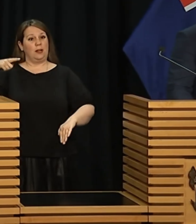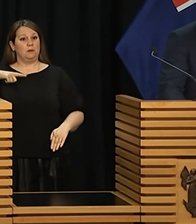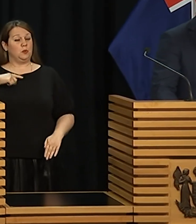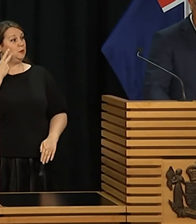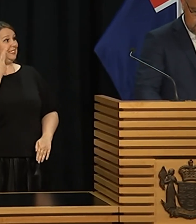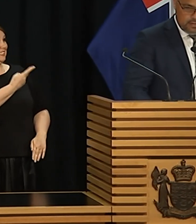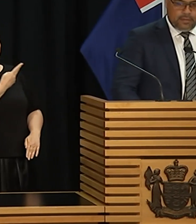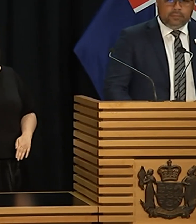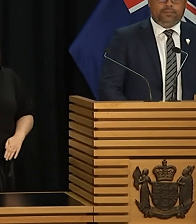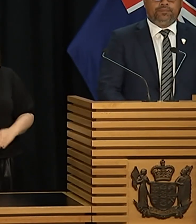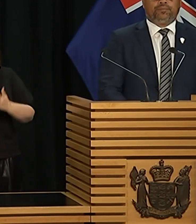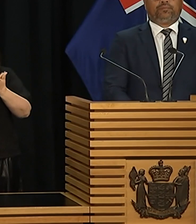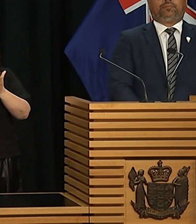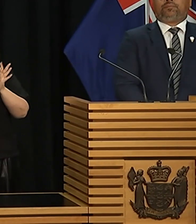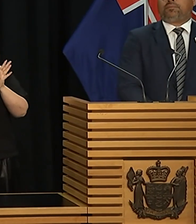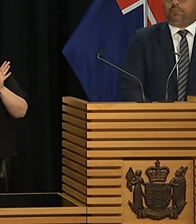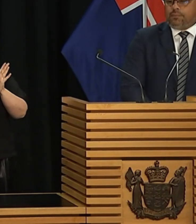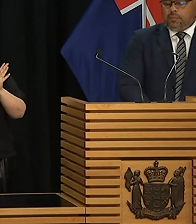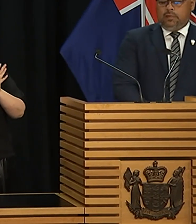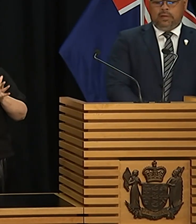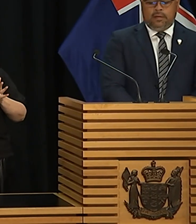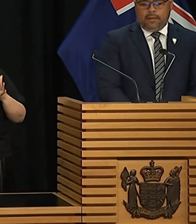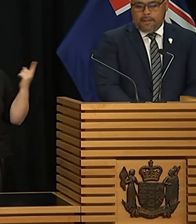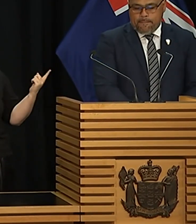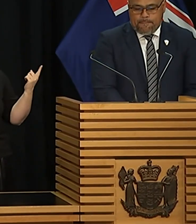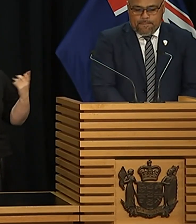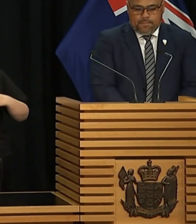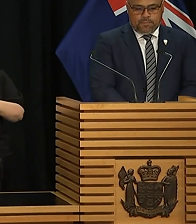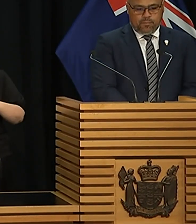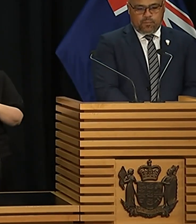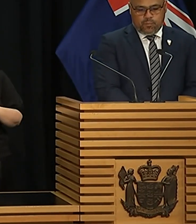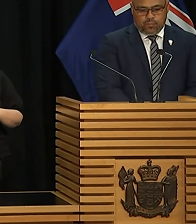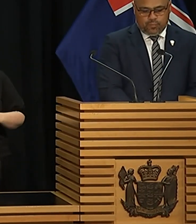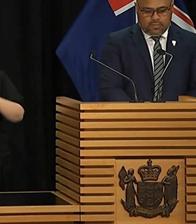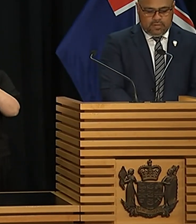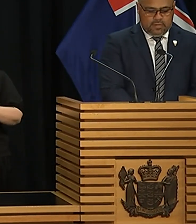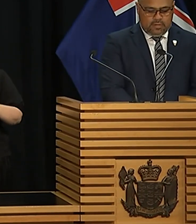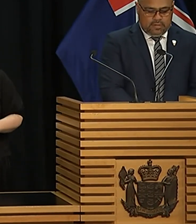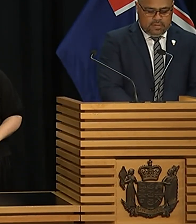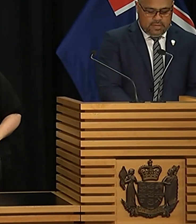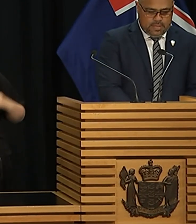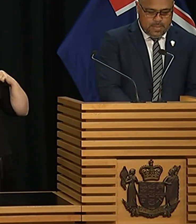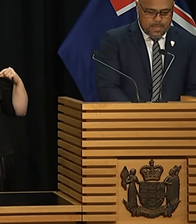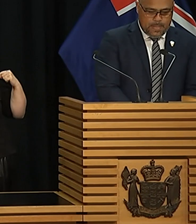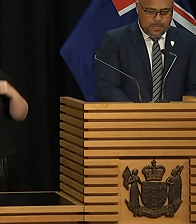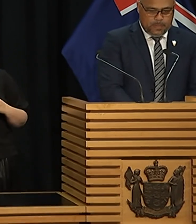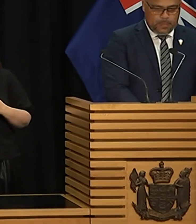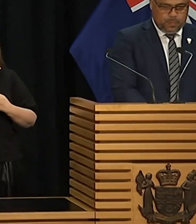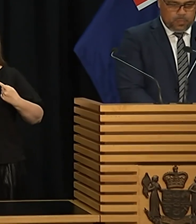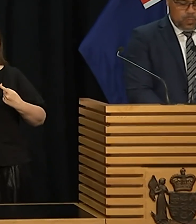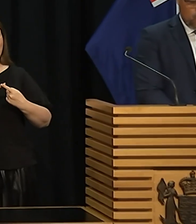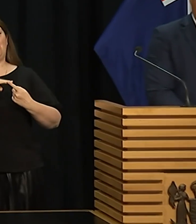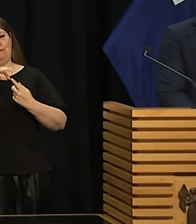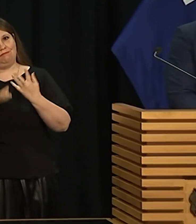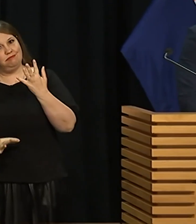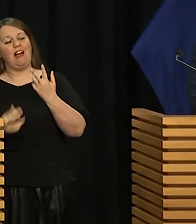Hinole is with me, but I also want to make some reference to the Black Ferns as well. So we'll do that first and then get into that.